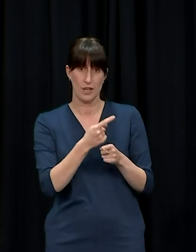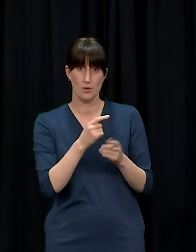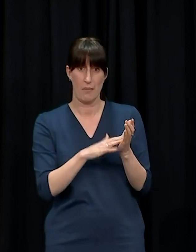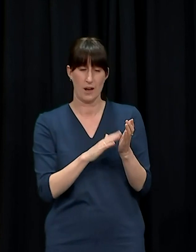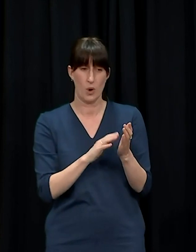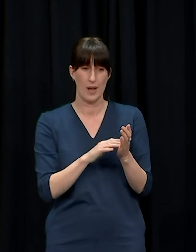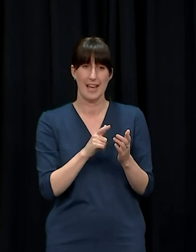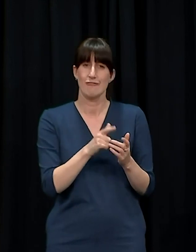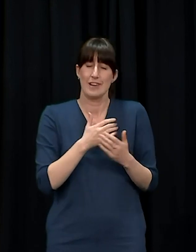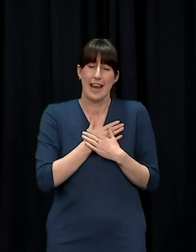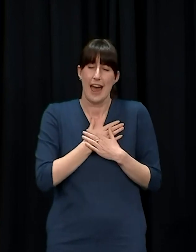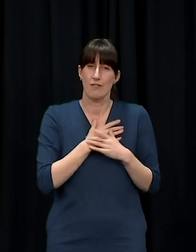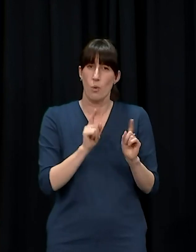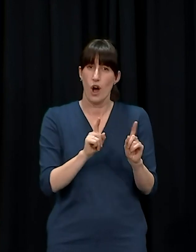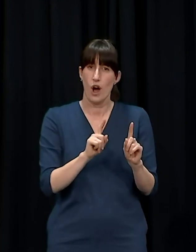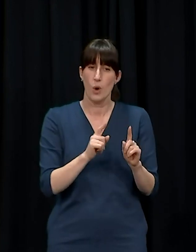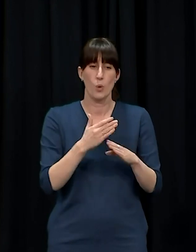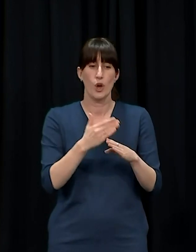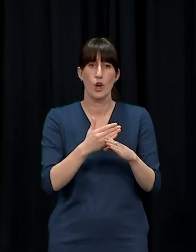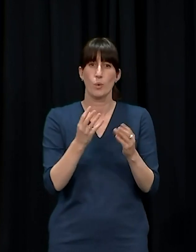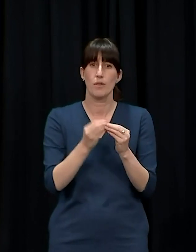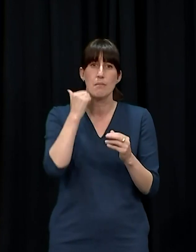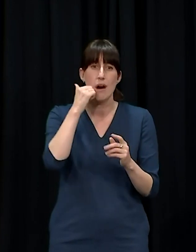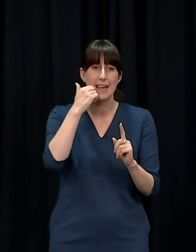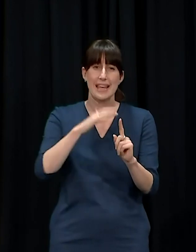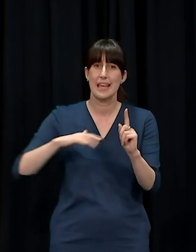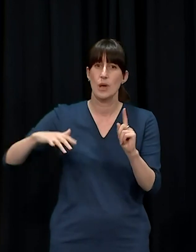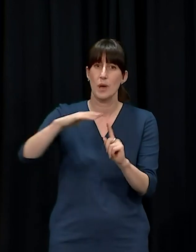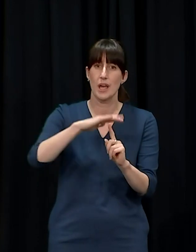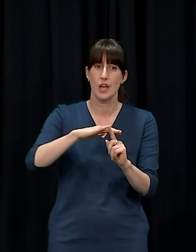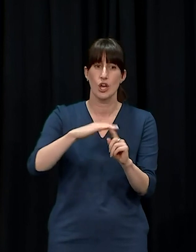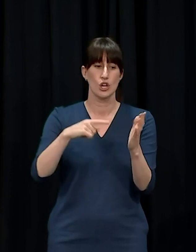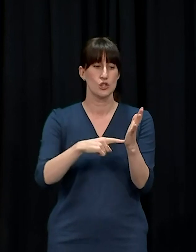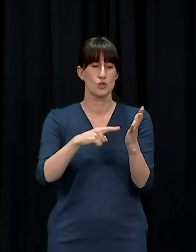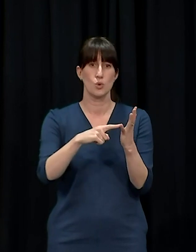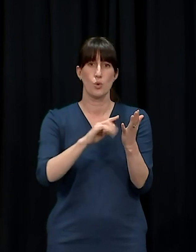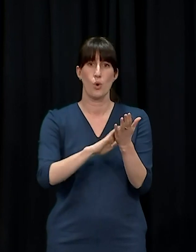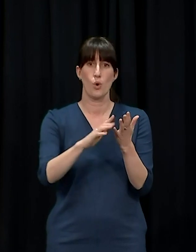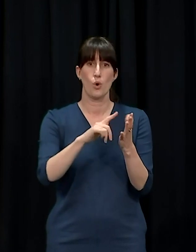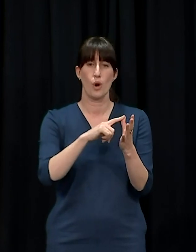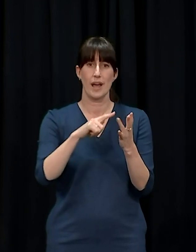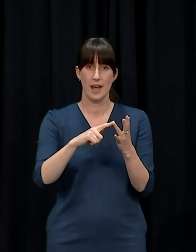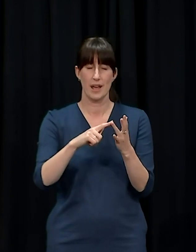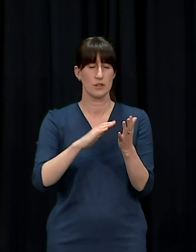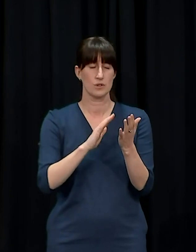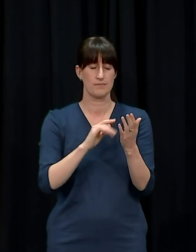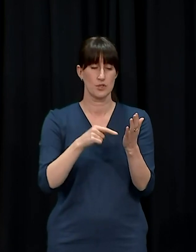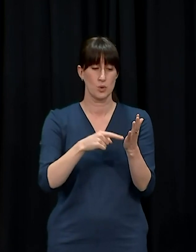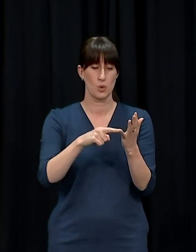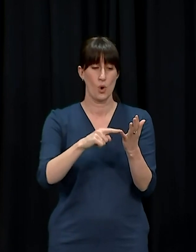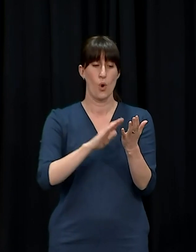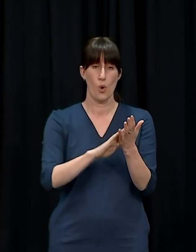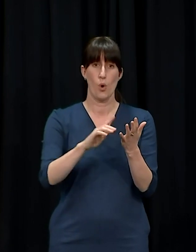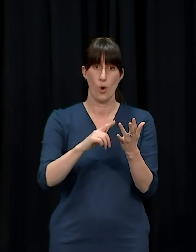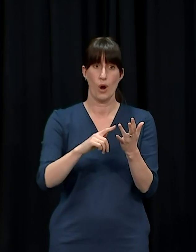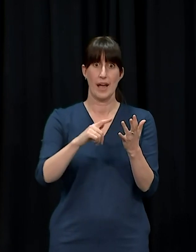life was his work with iwi around the country, and in particular Tūhoe and Tuwhoretoa. And I acknowledge the people of those iwi today, and